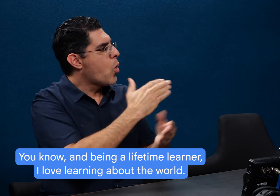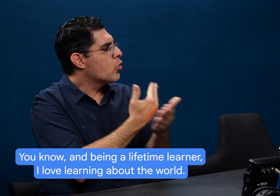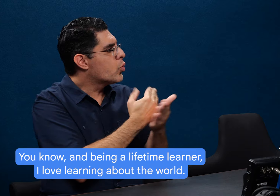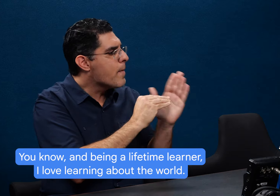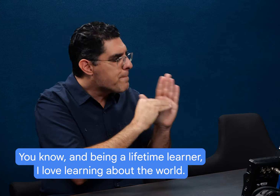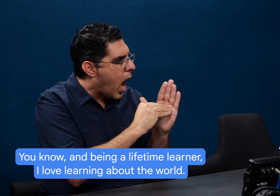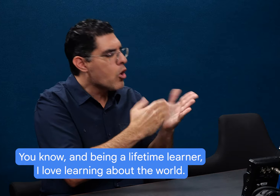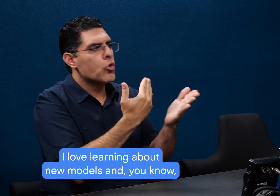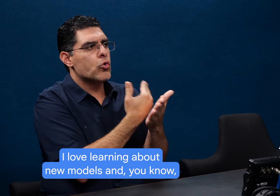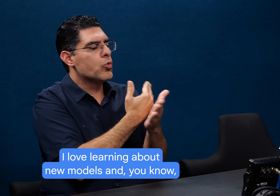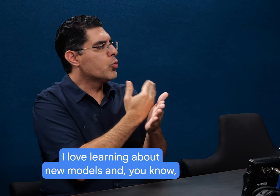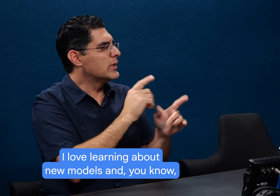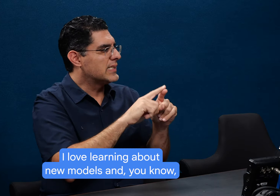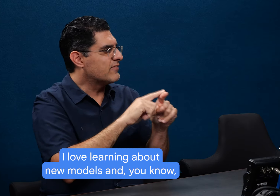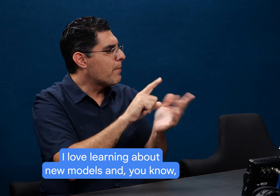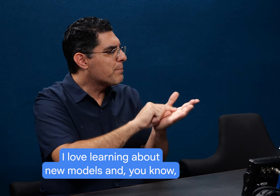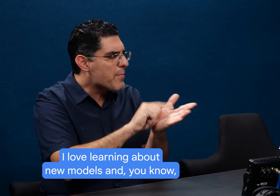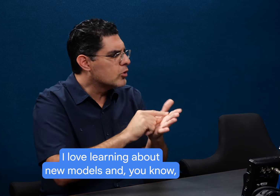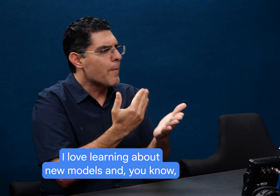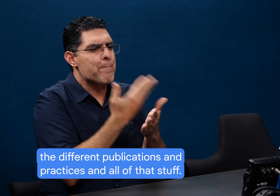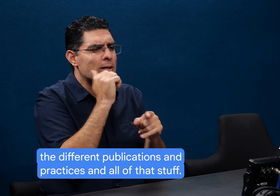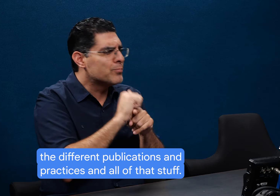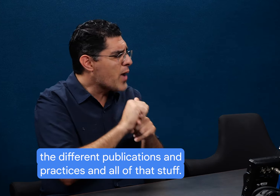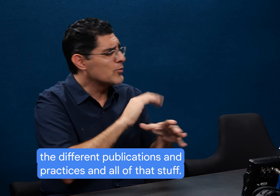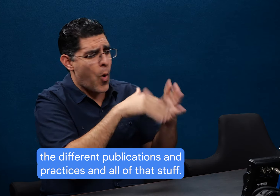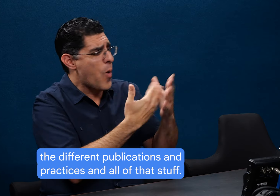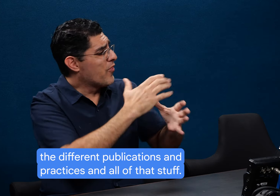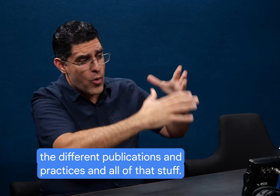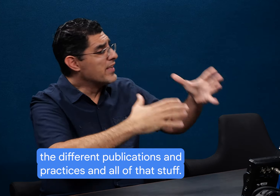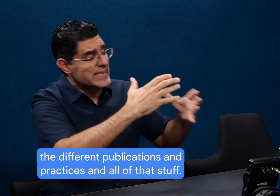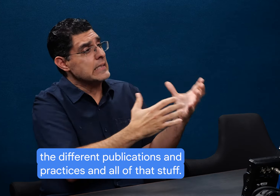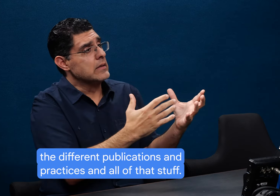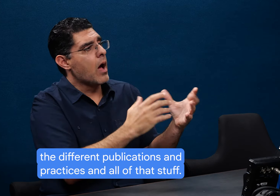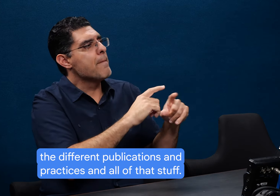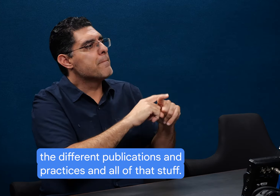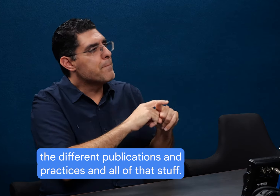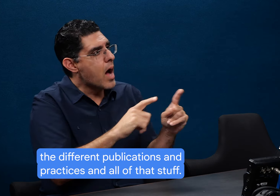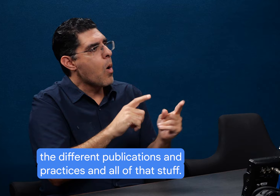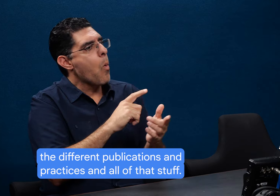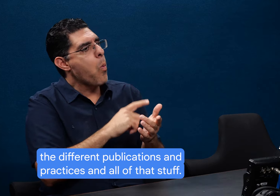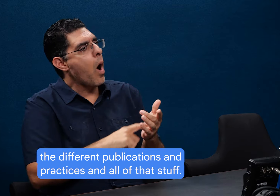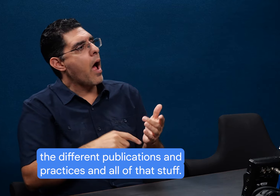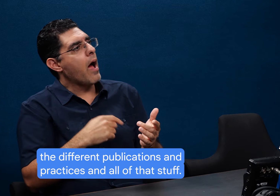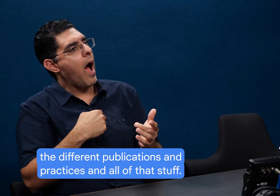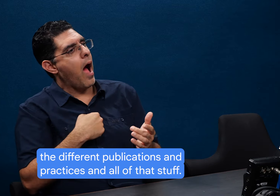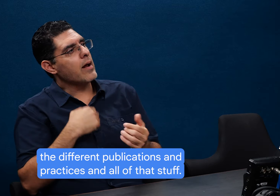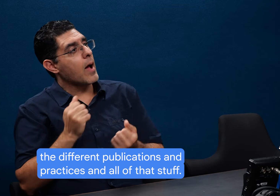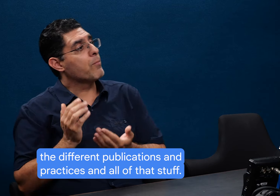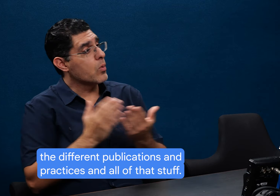I love learning about the world. I love learning about new models and, you know, the different publications and practices and all of that stuff. Um,